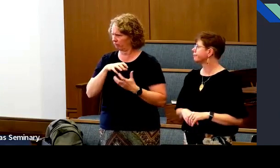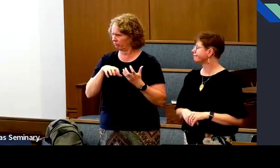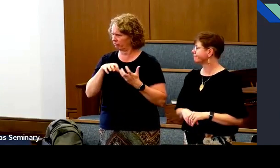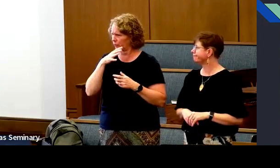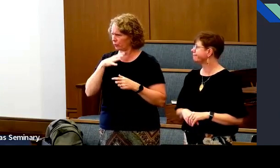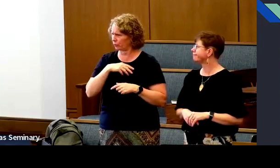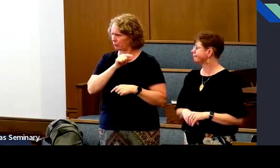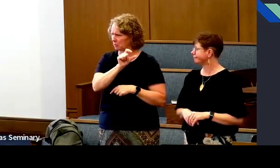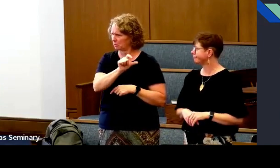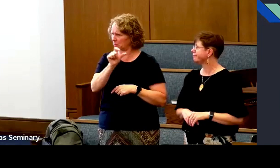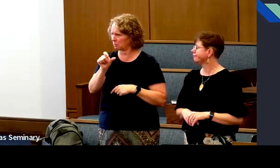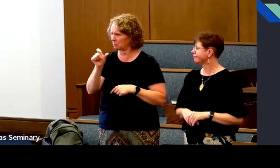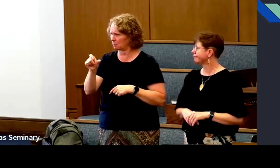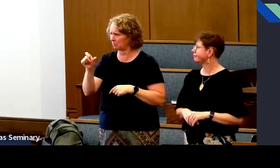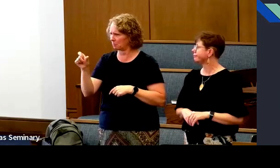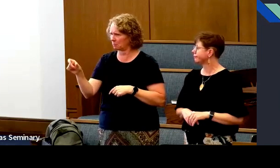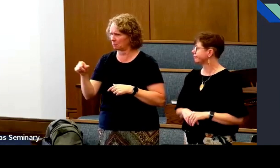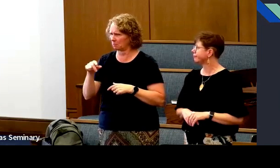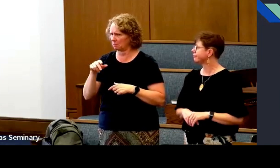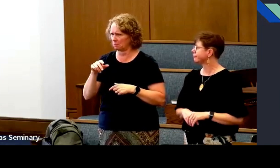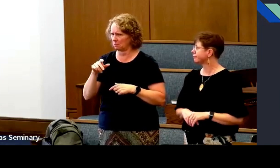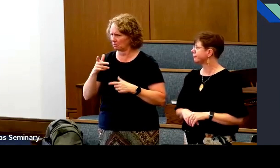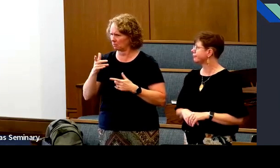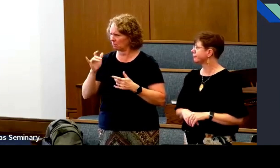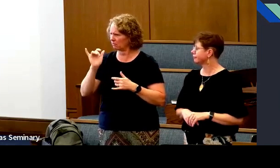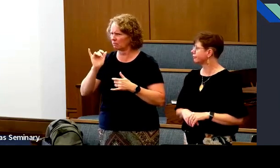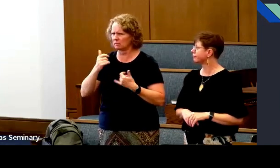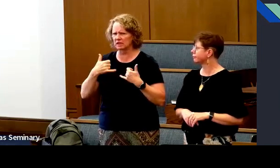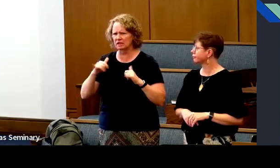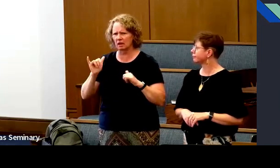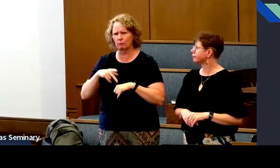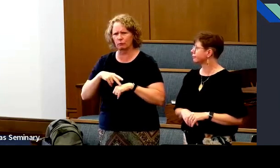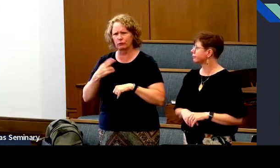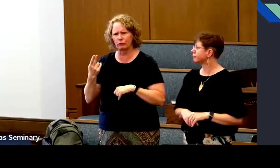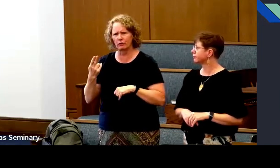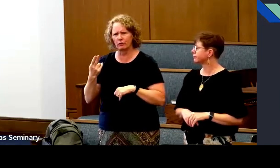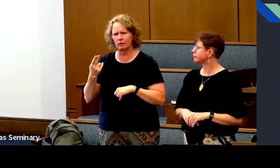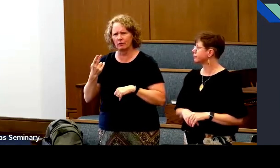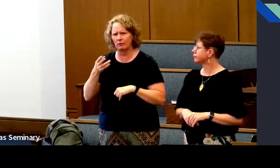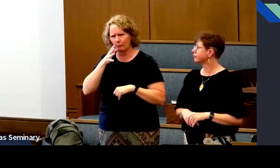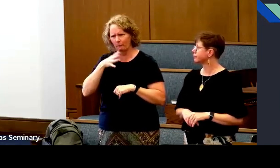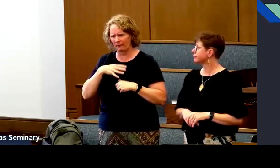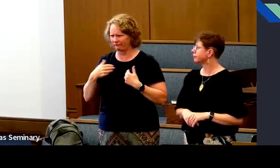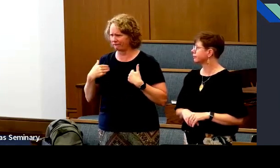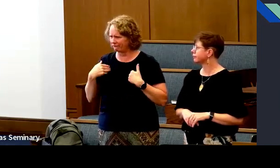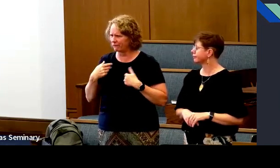They not male callings only. There's, there's women that are called to those.